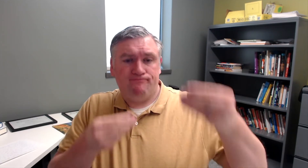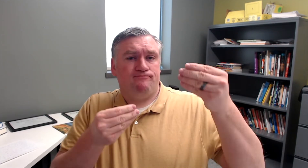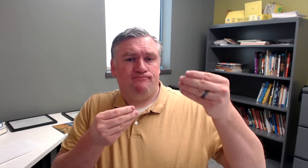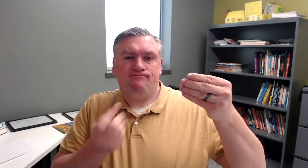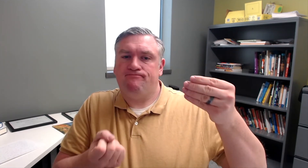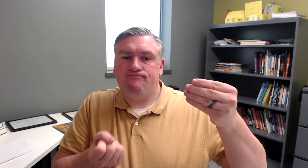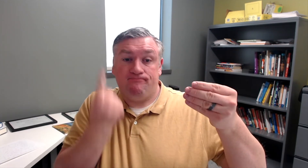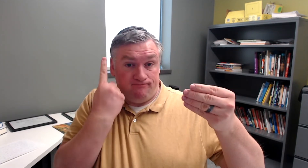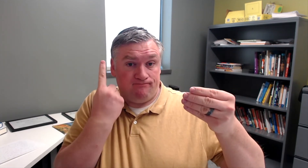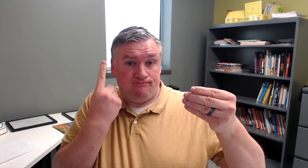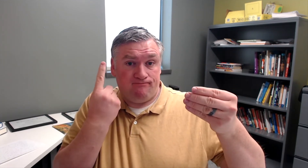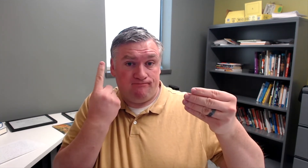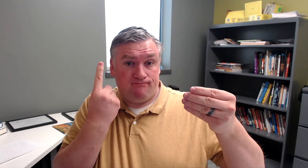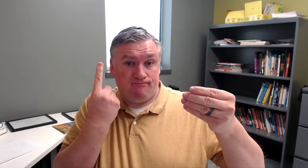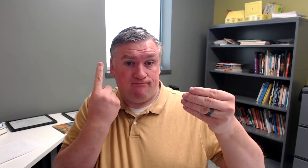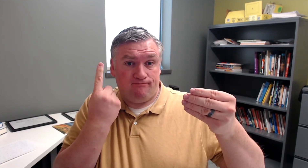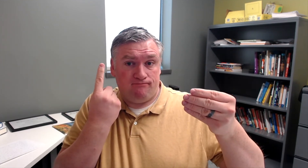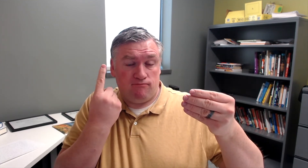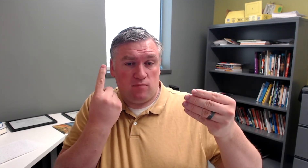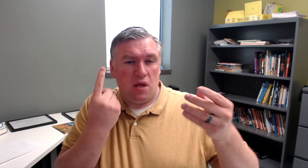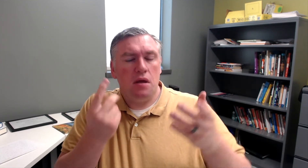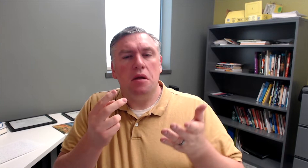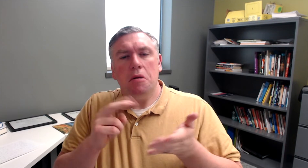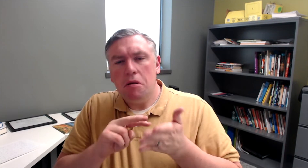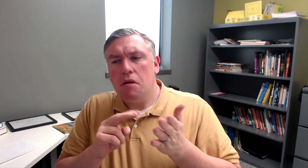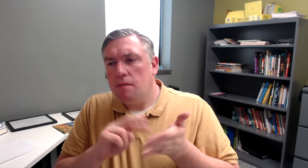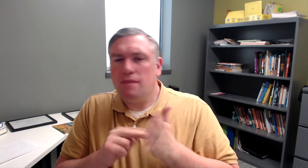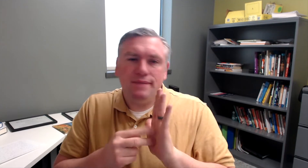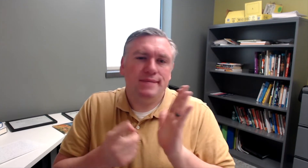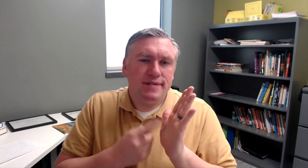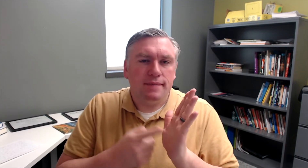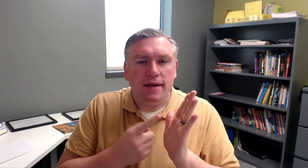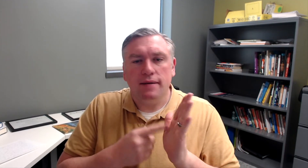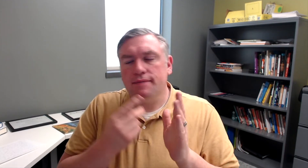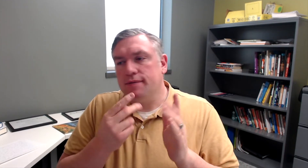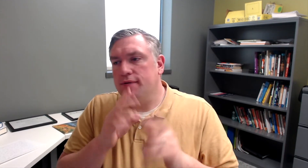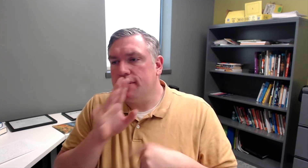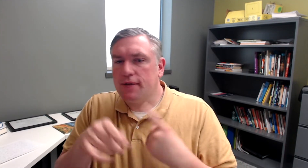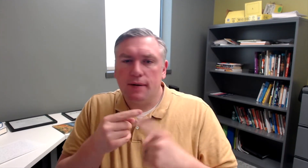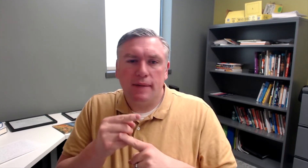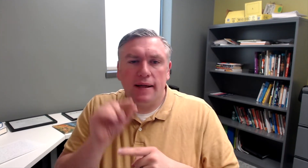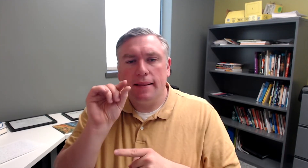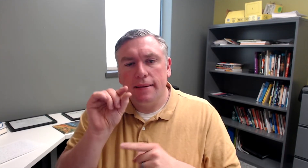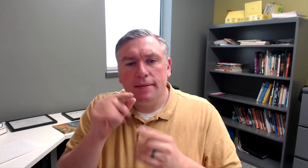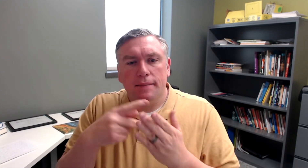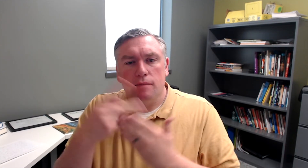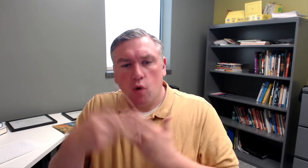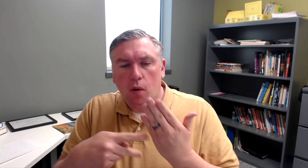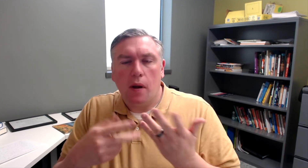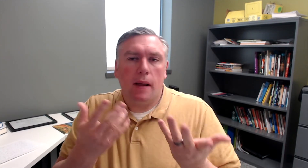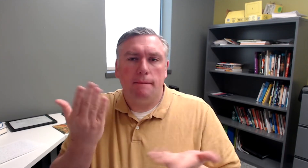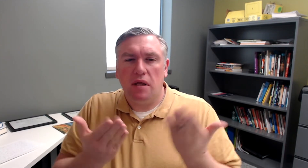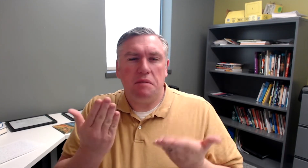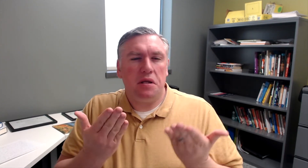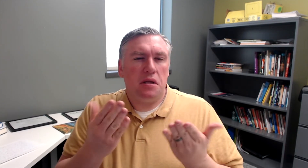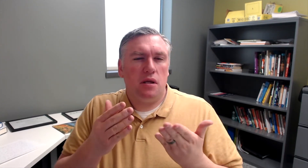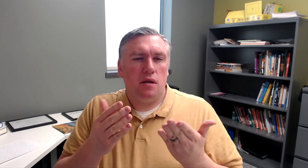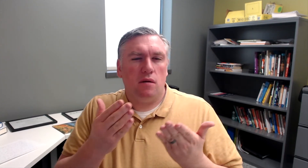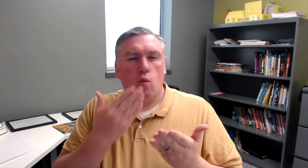Can a teacher pick up the IEP and understand what to do? You know, sometimes you'll talk about a little